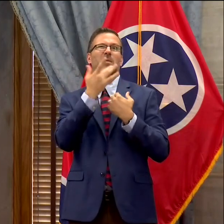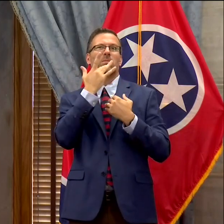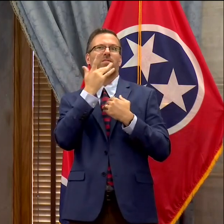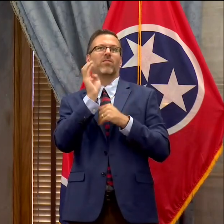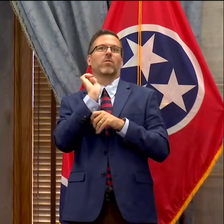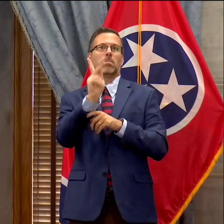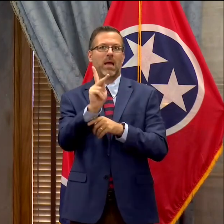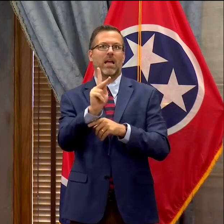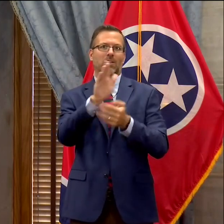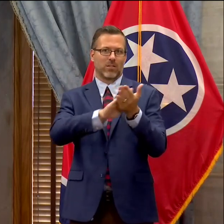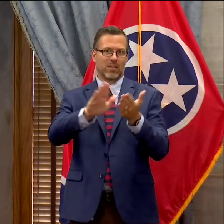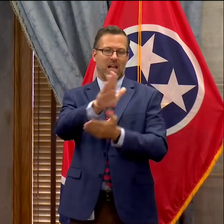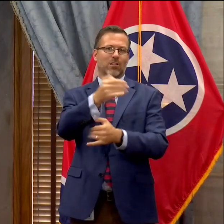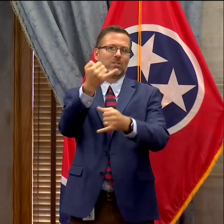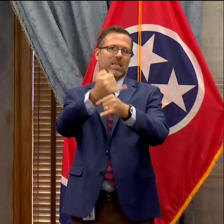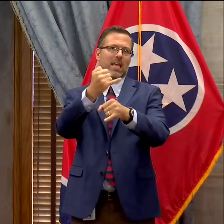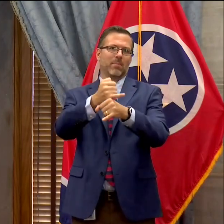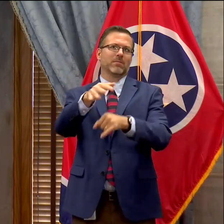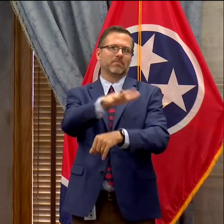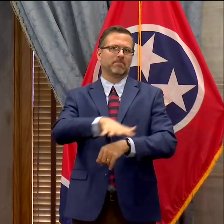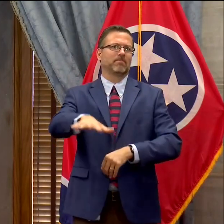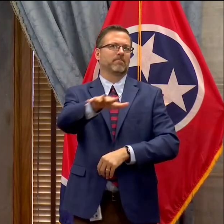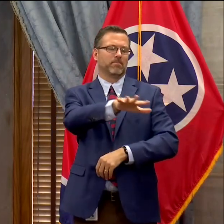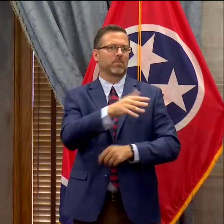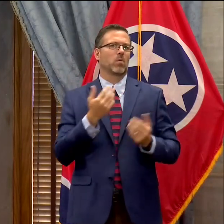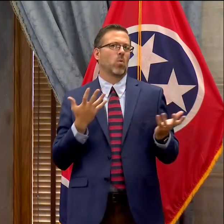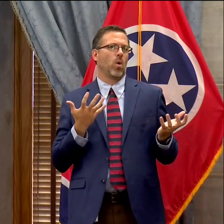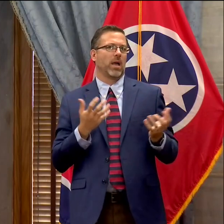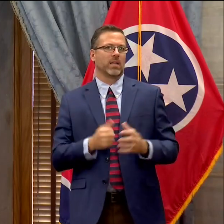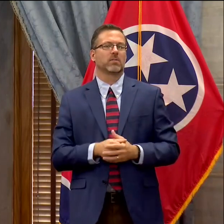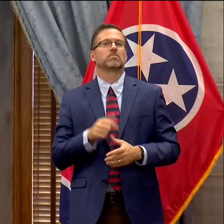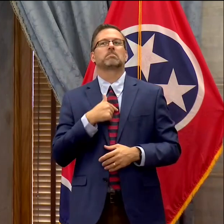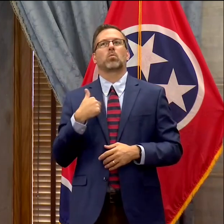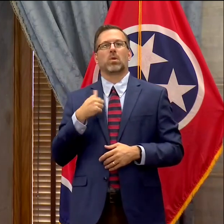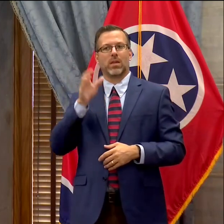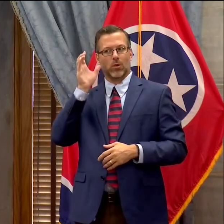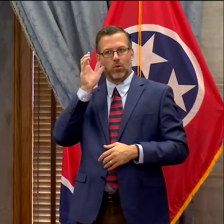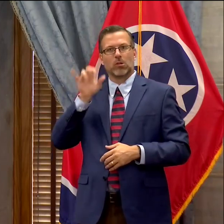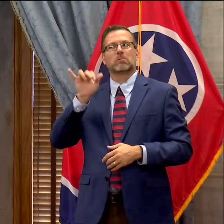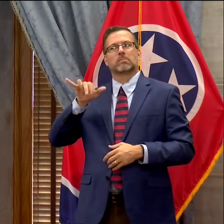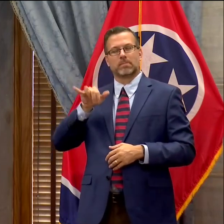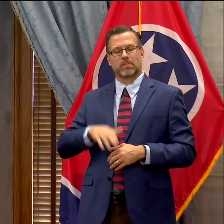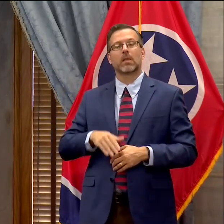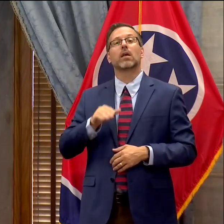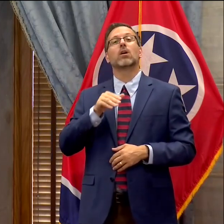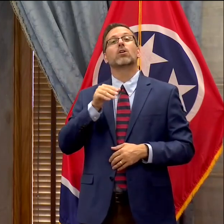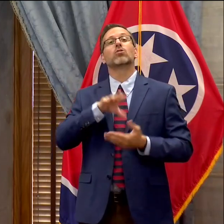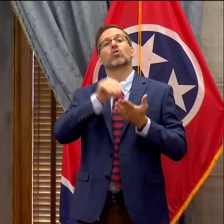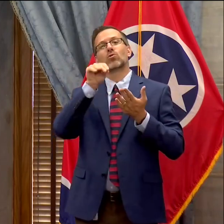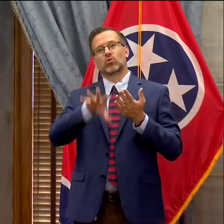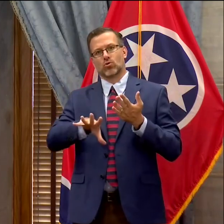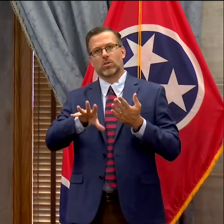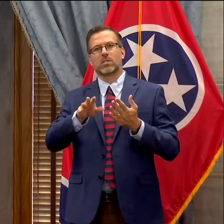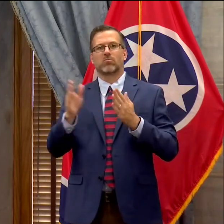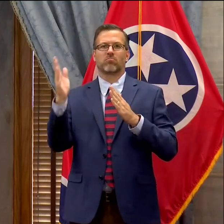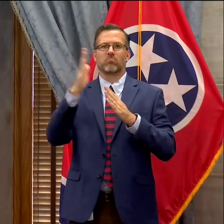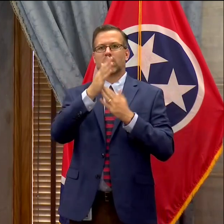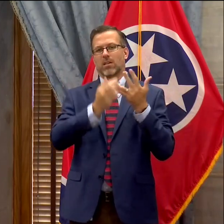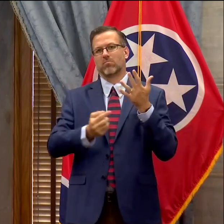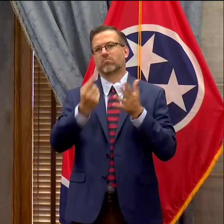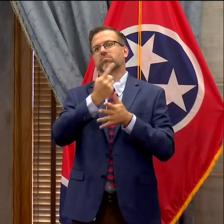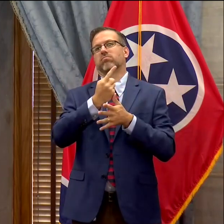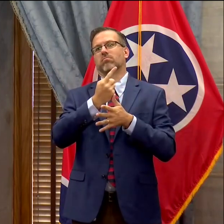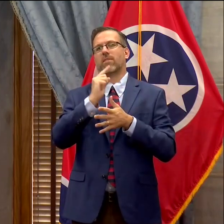on-campus college experience. So over the last four months, Tennessee Tech has put students first with our plans for a safe return to